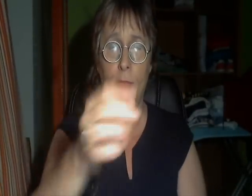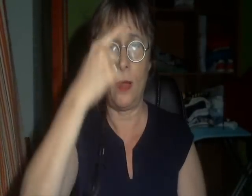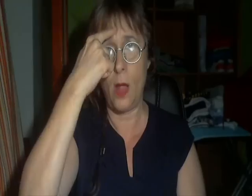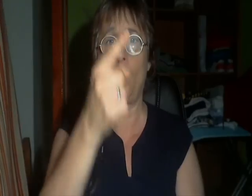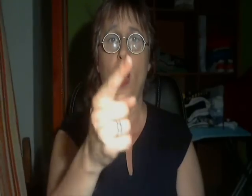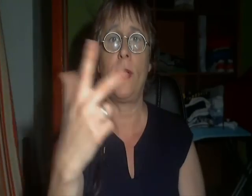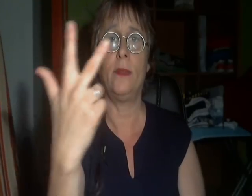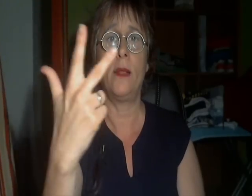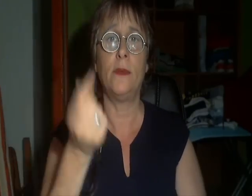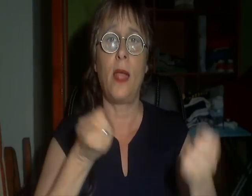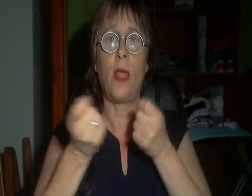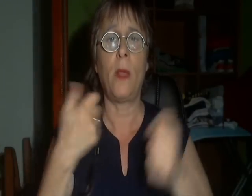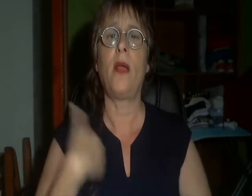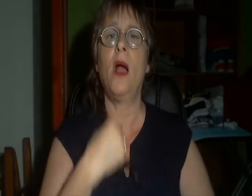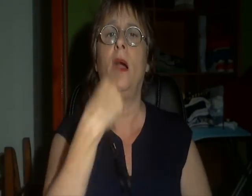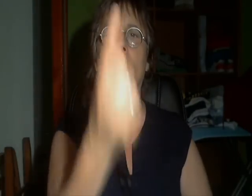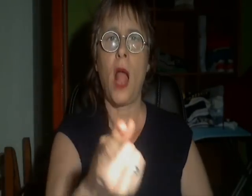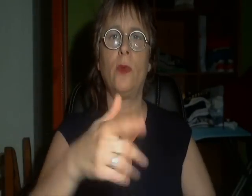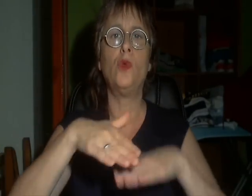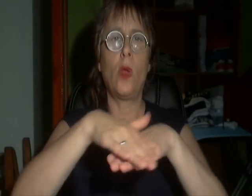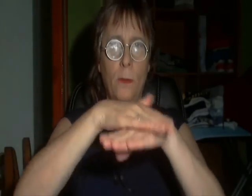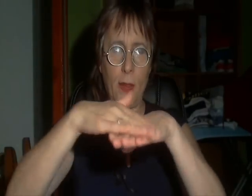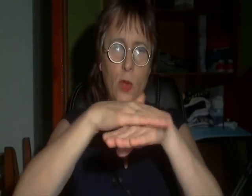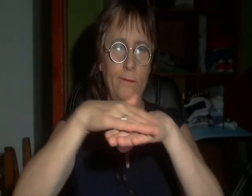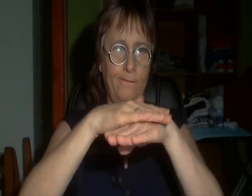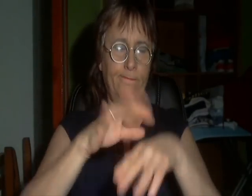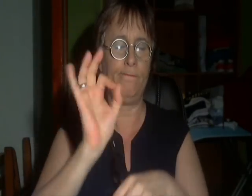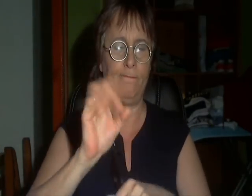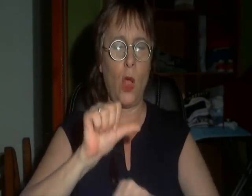I just got me a Sun Stone! Come on, Helioptile!